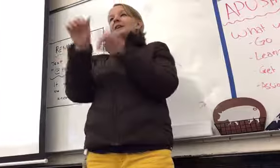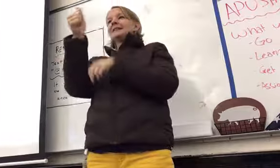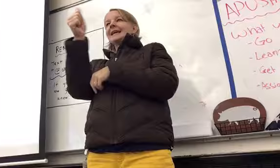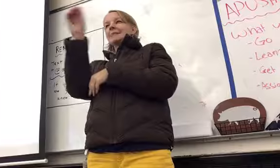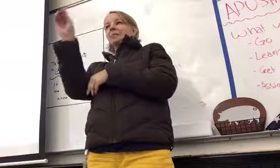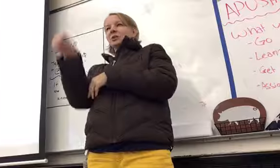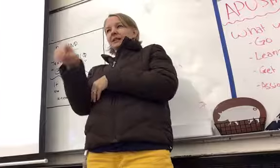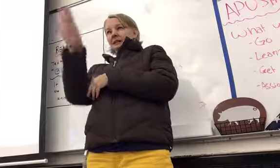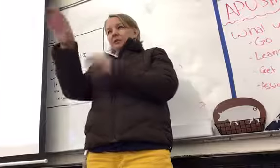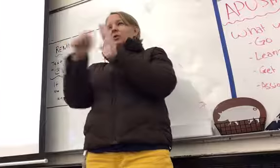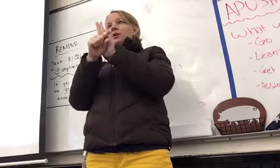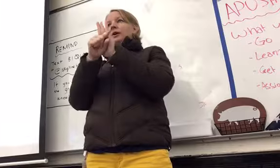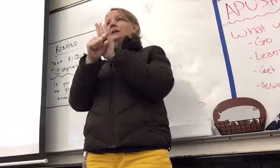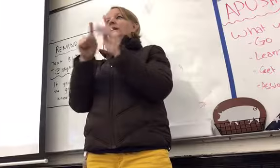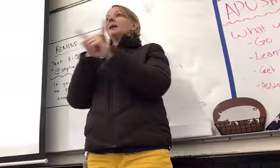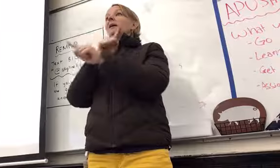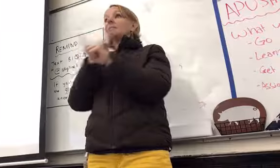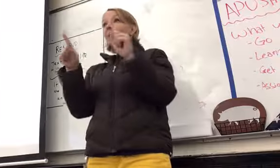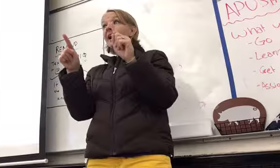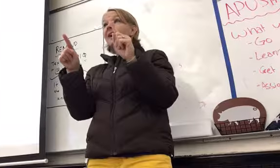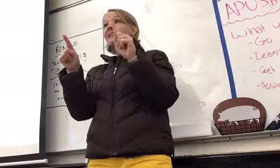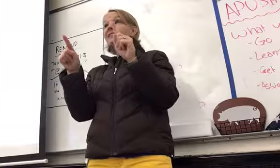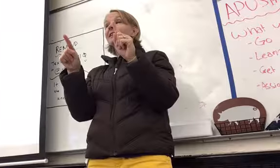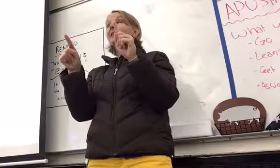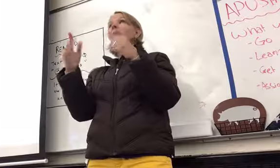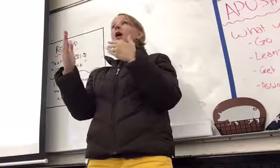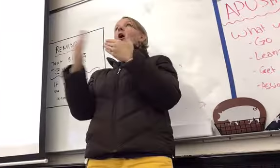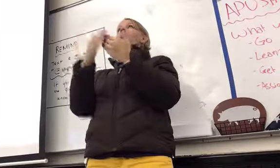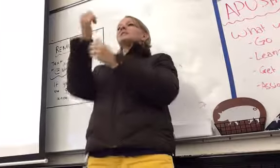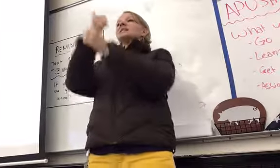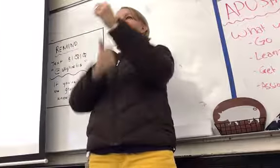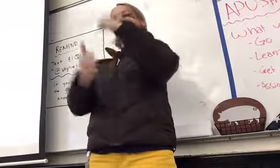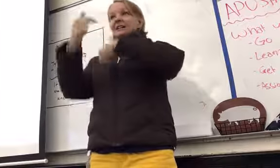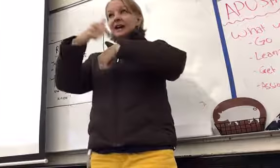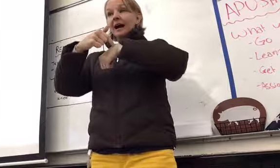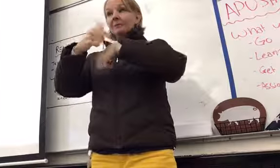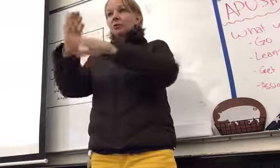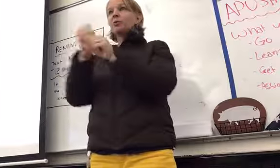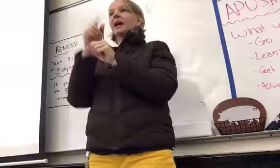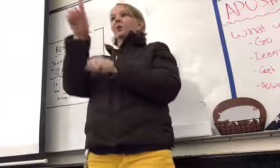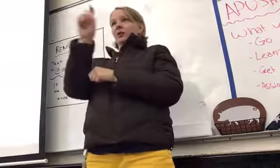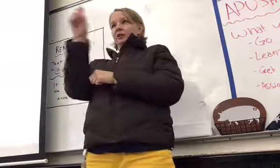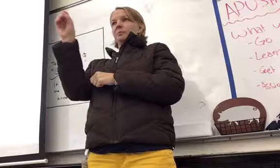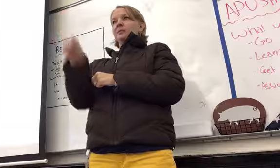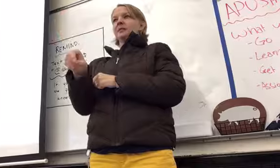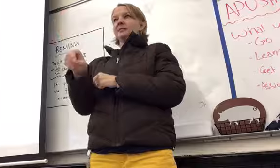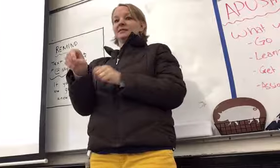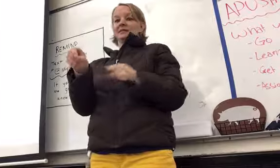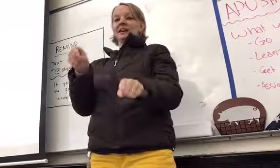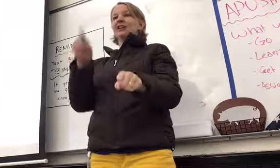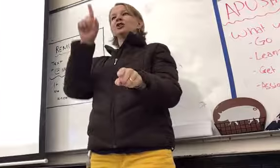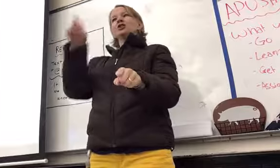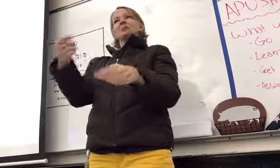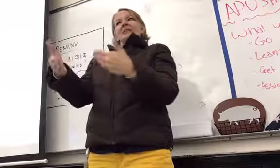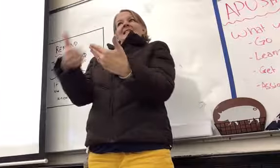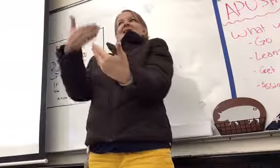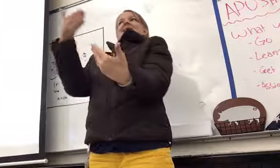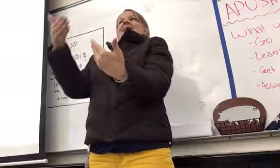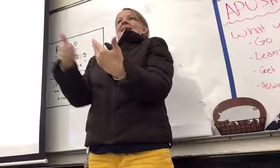but almost every single time you get a 100%. This should be an easy 100% that can boost